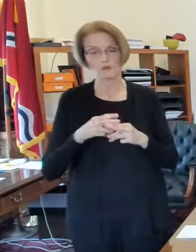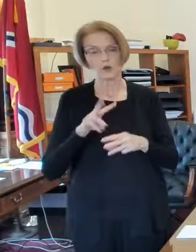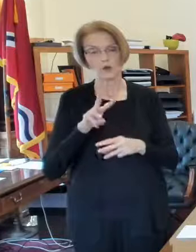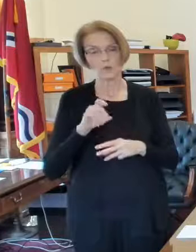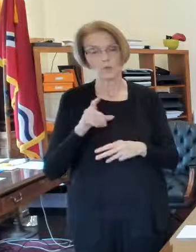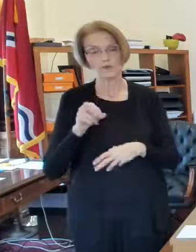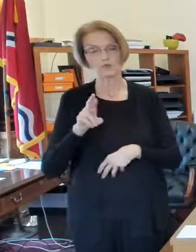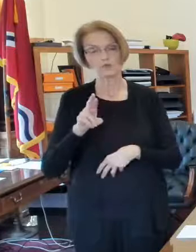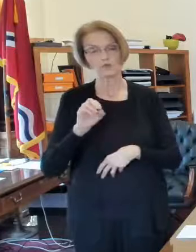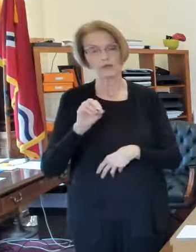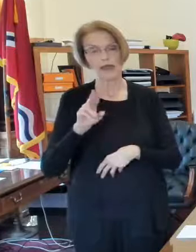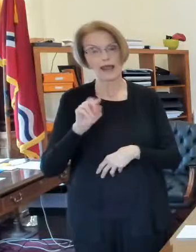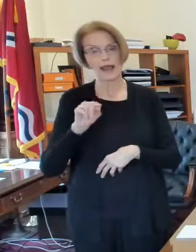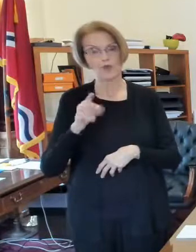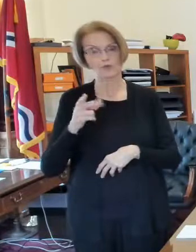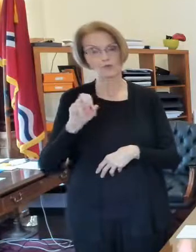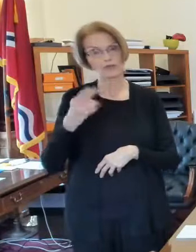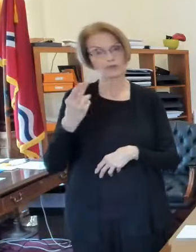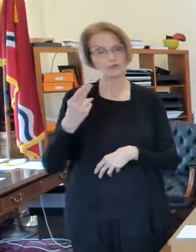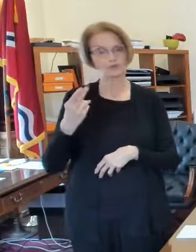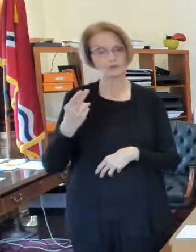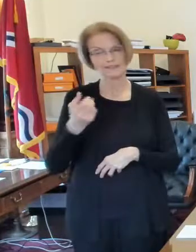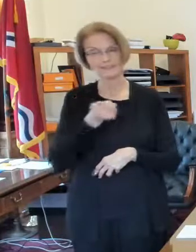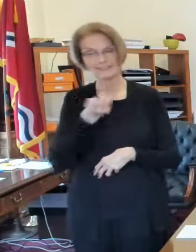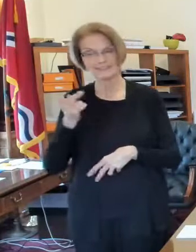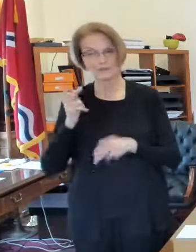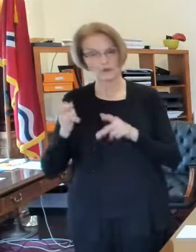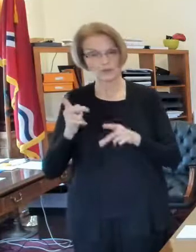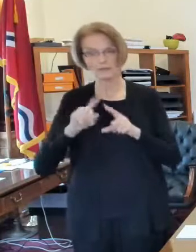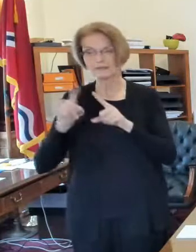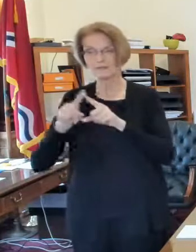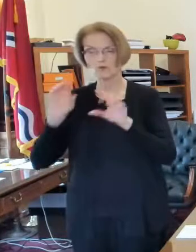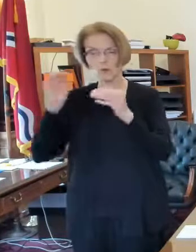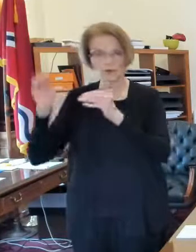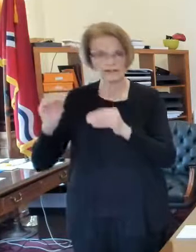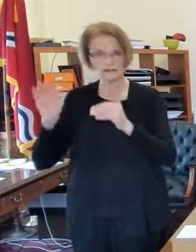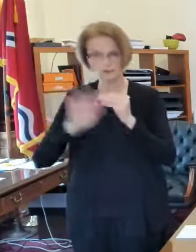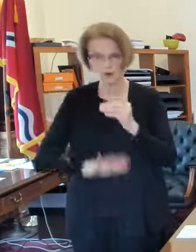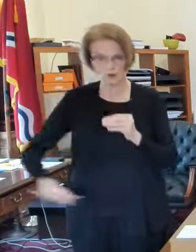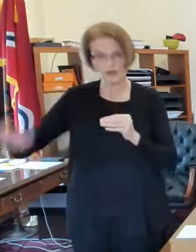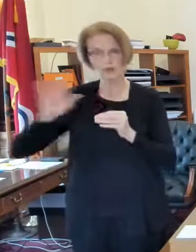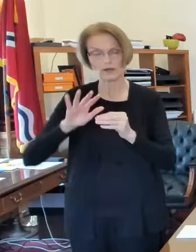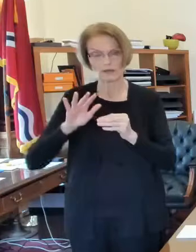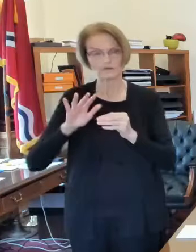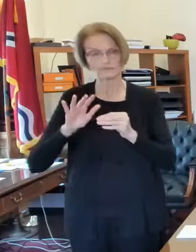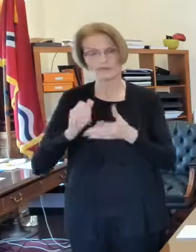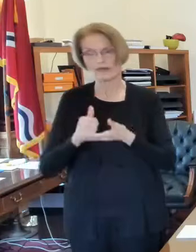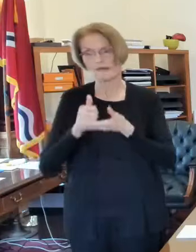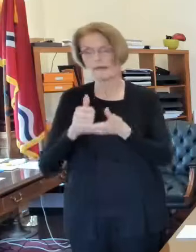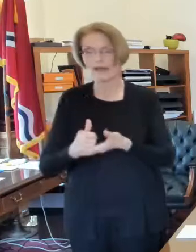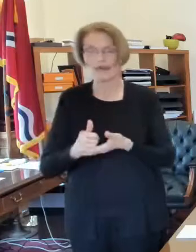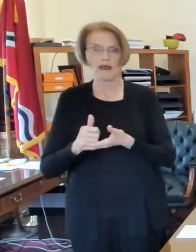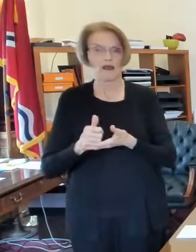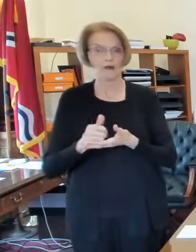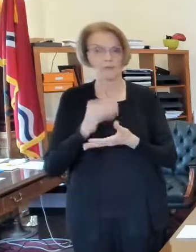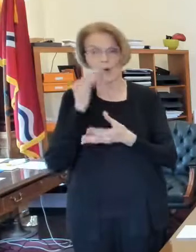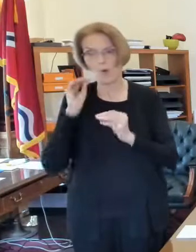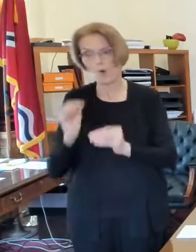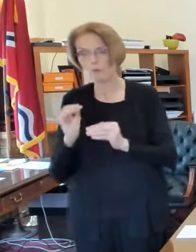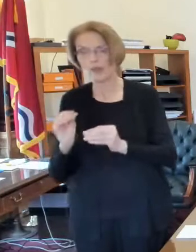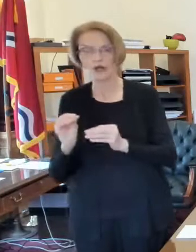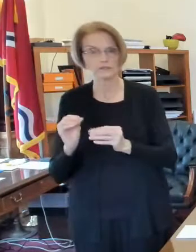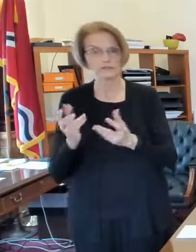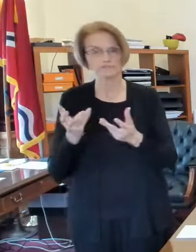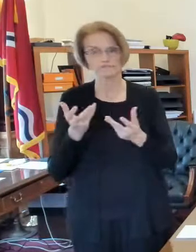which is a uh number of individuals from organizations around the area that help with homeless outreach